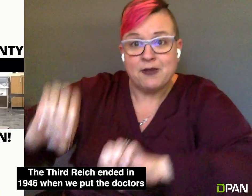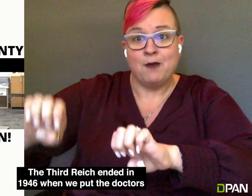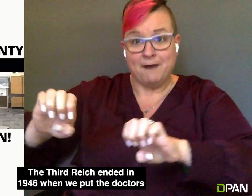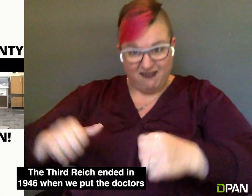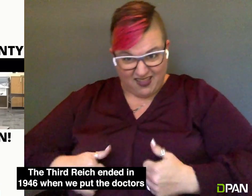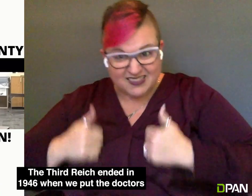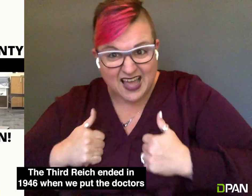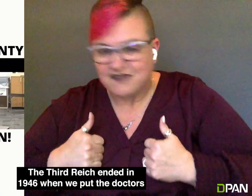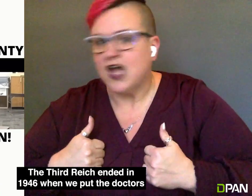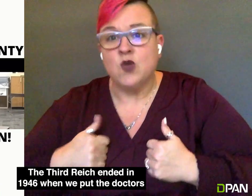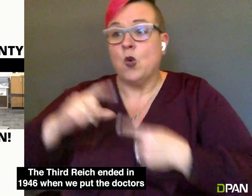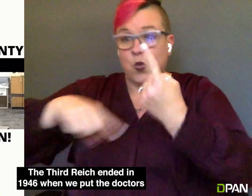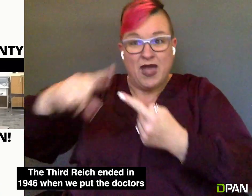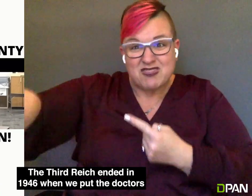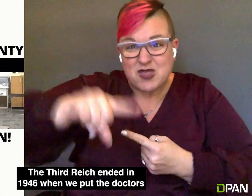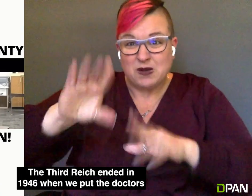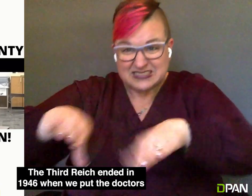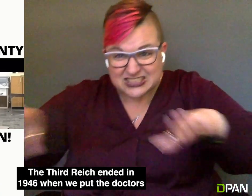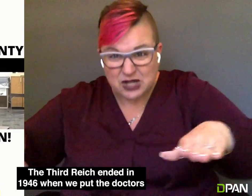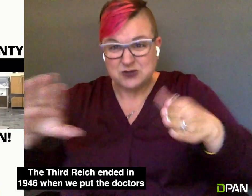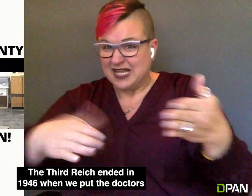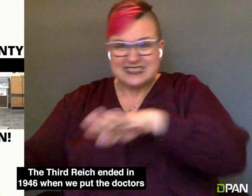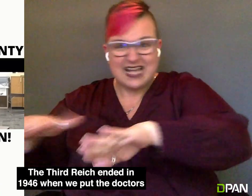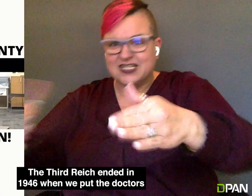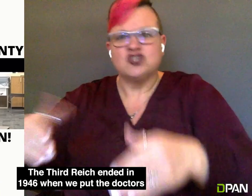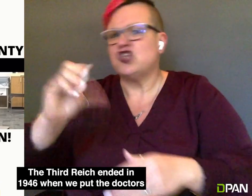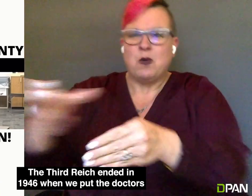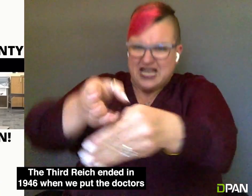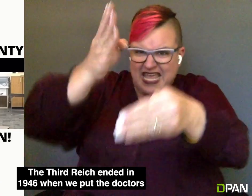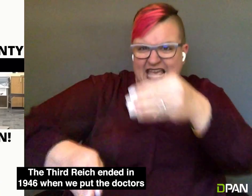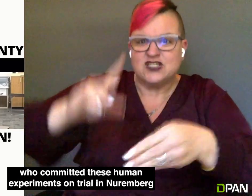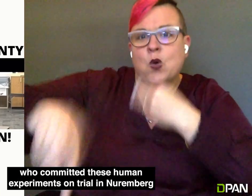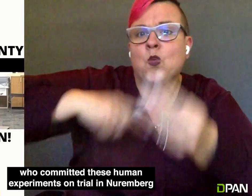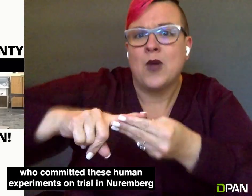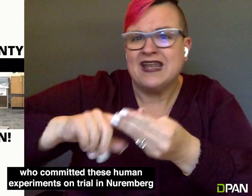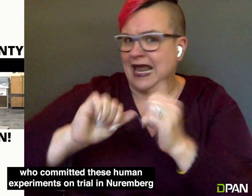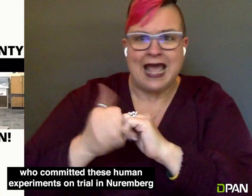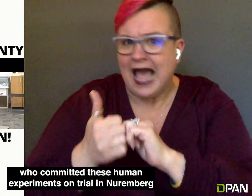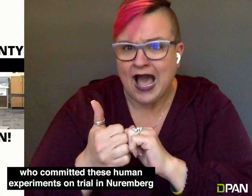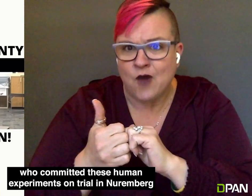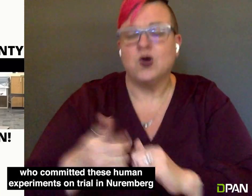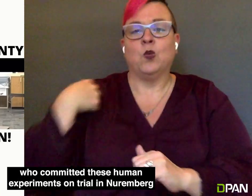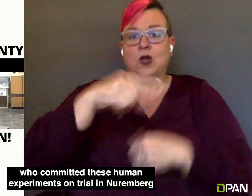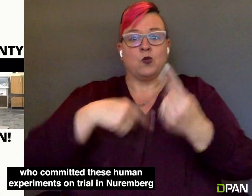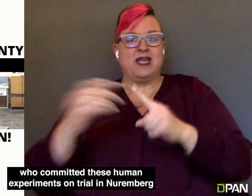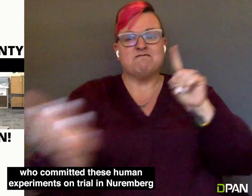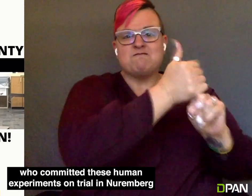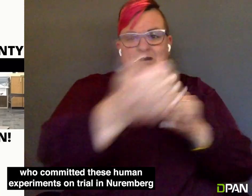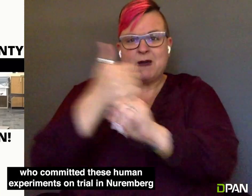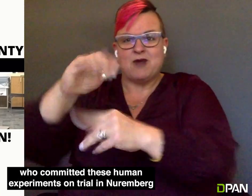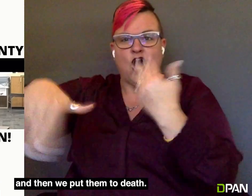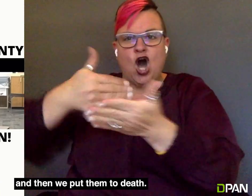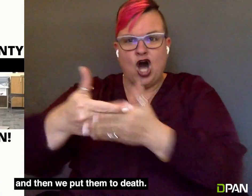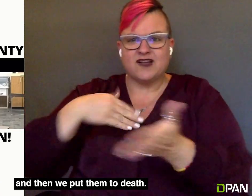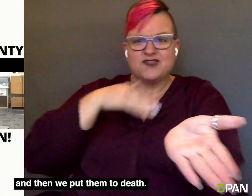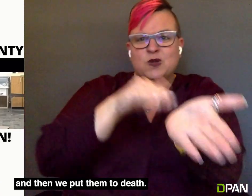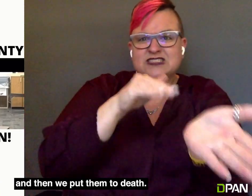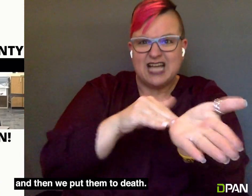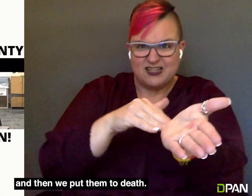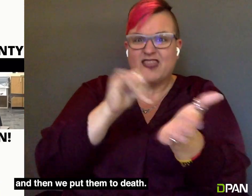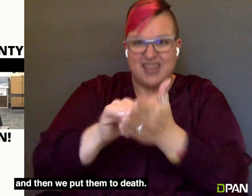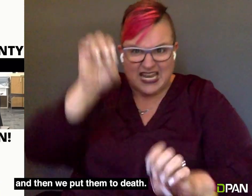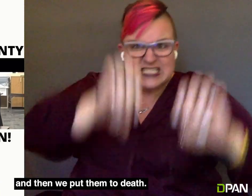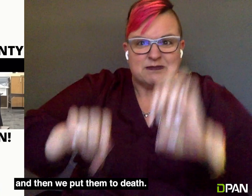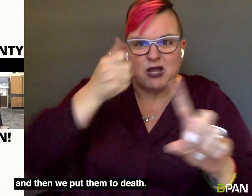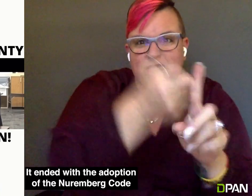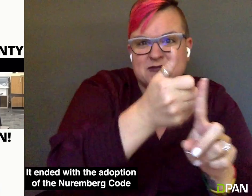died. The Third Reich ended in 1946, when we put the doctors who committed these human experiments on trial in Nuremberg, and then